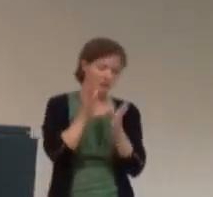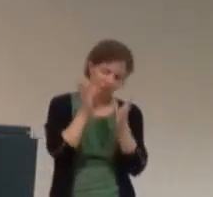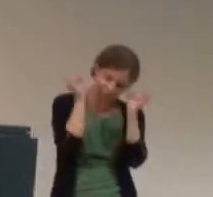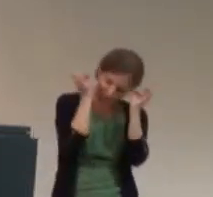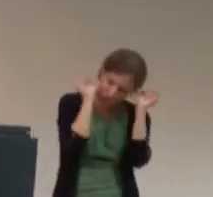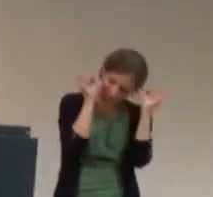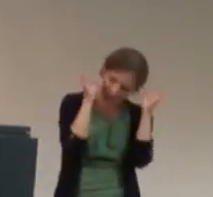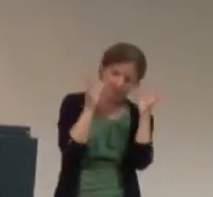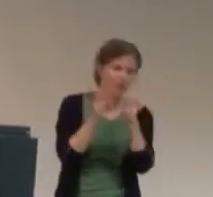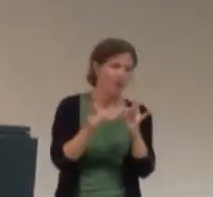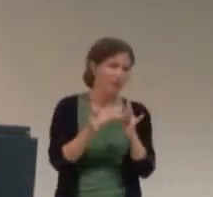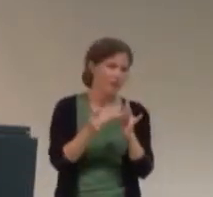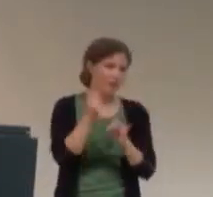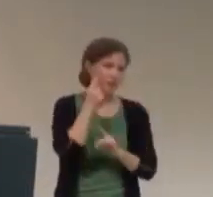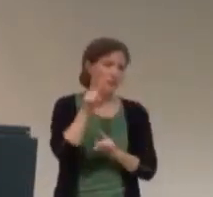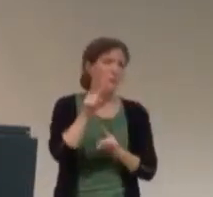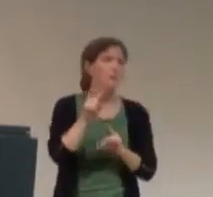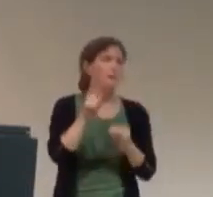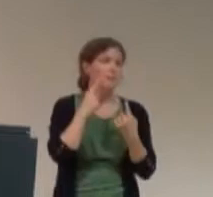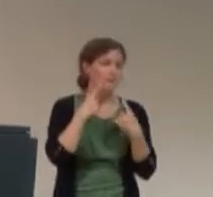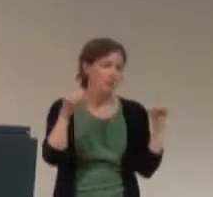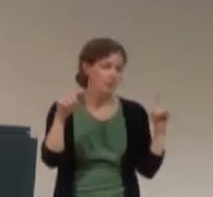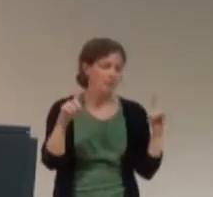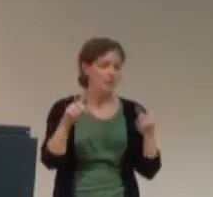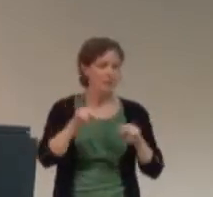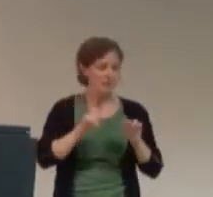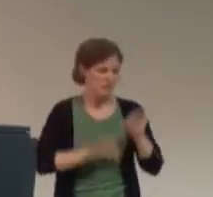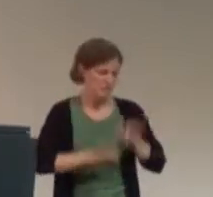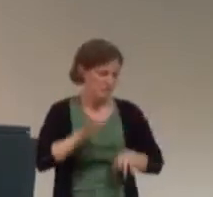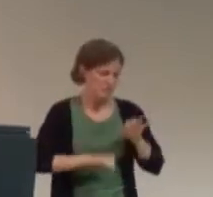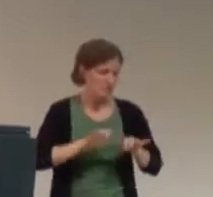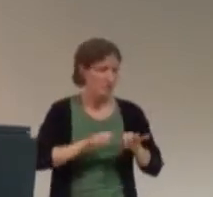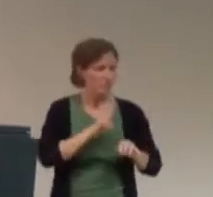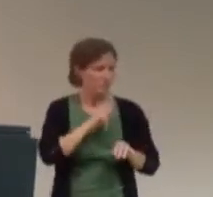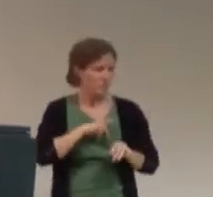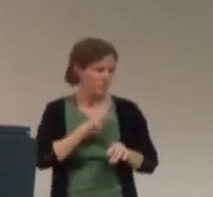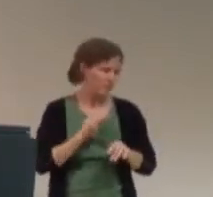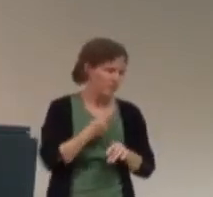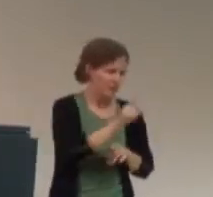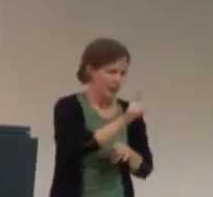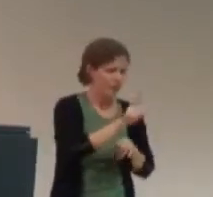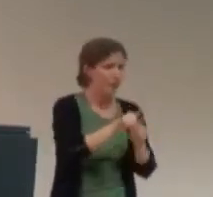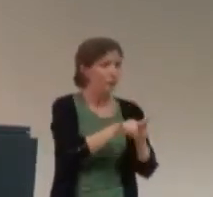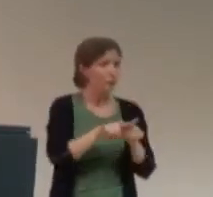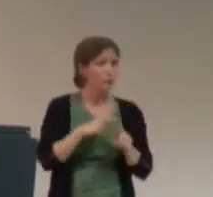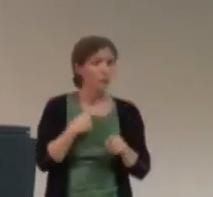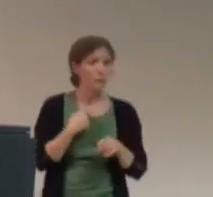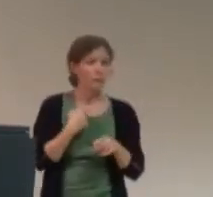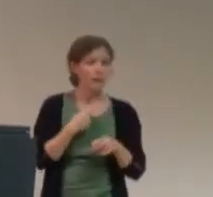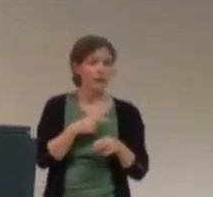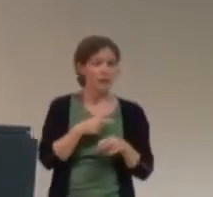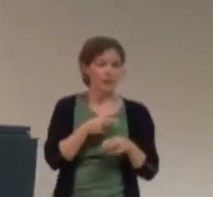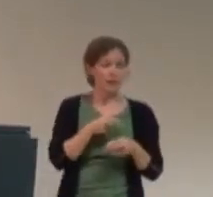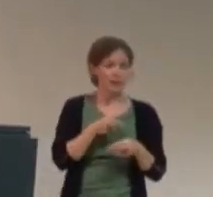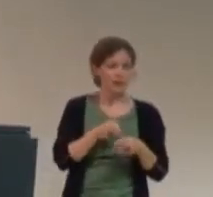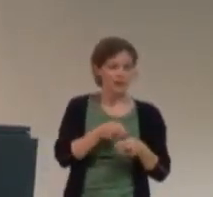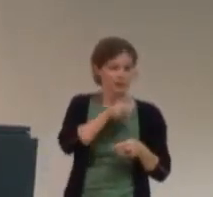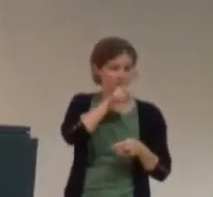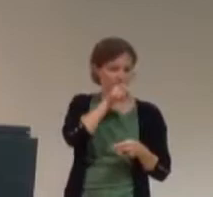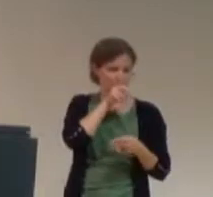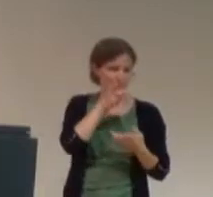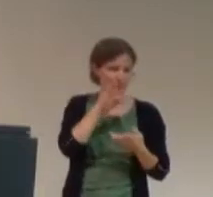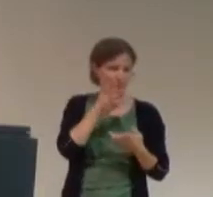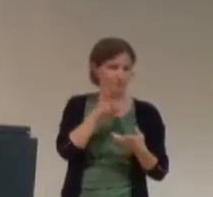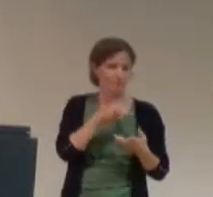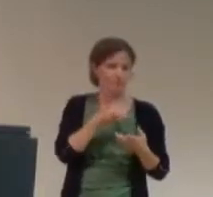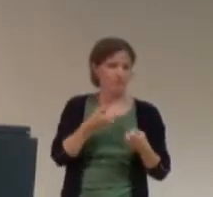um, YouTube is famous for vile comments and personal attacks and also a loss of anonymity, because you're putting your